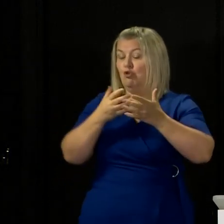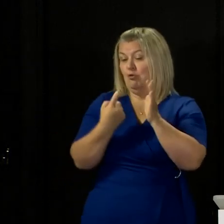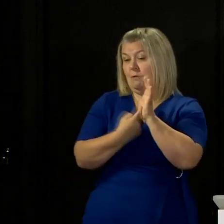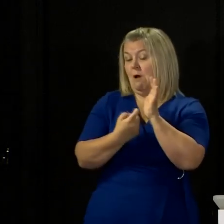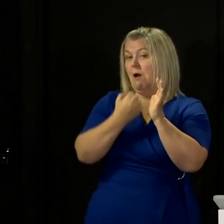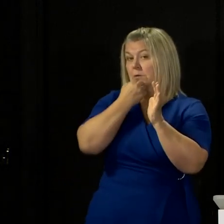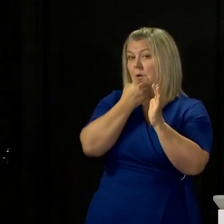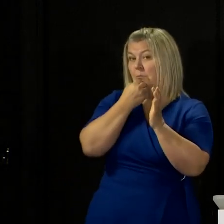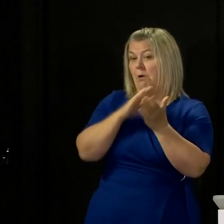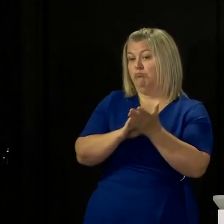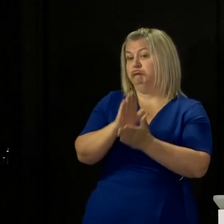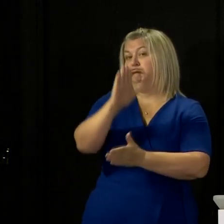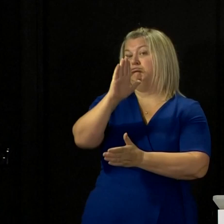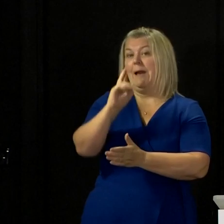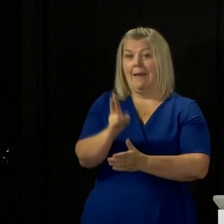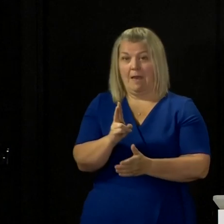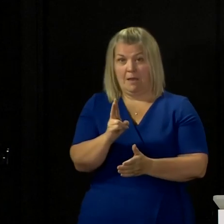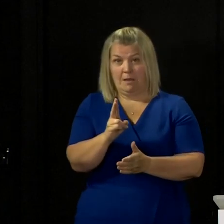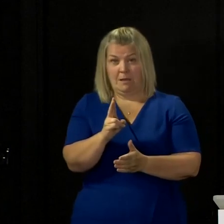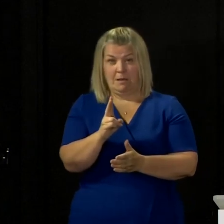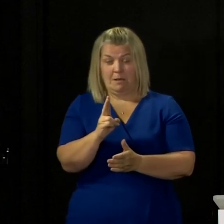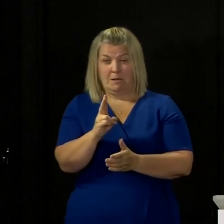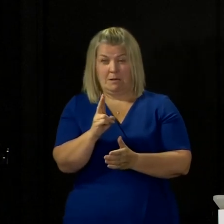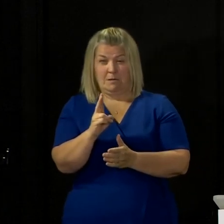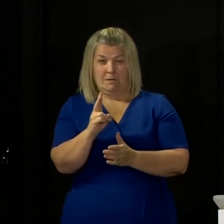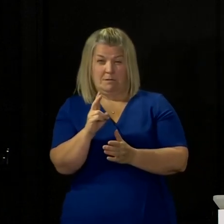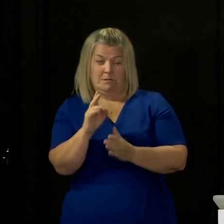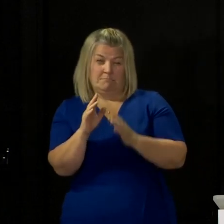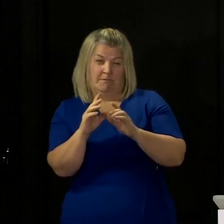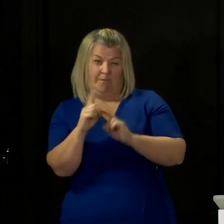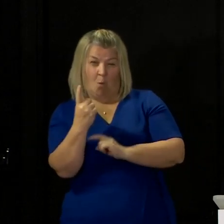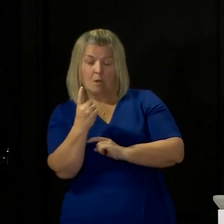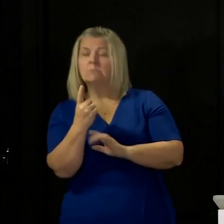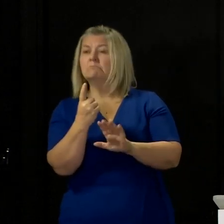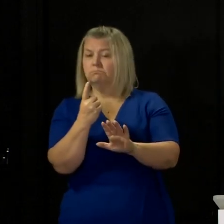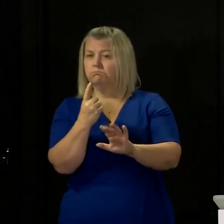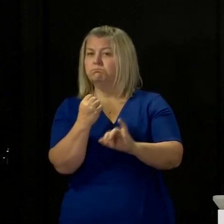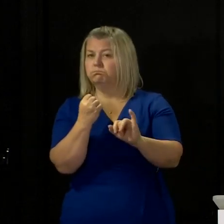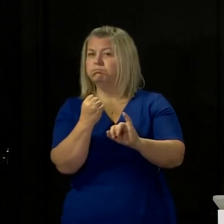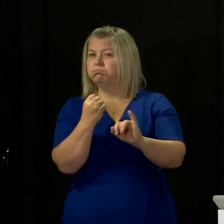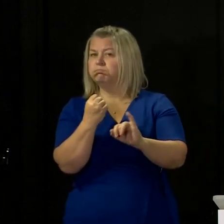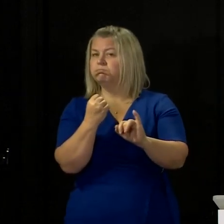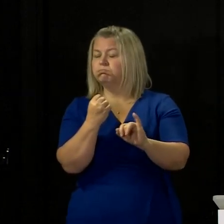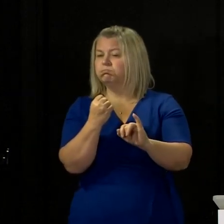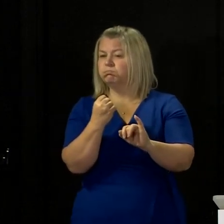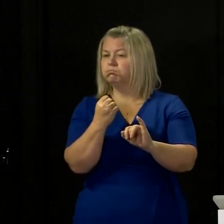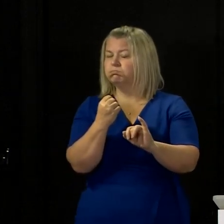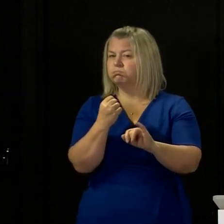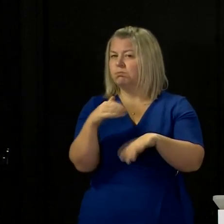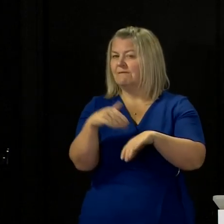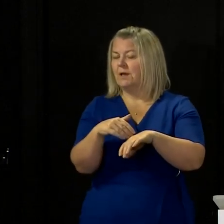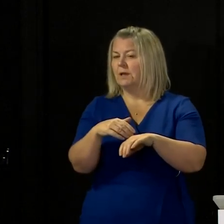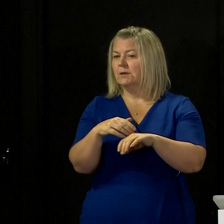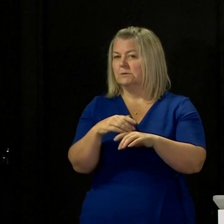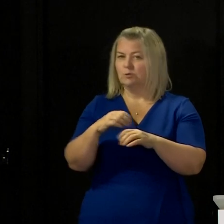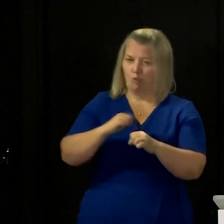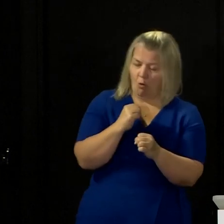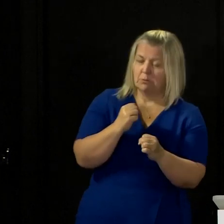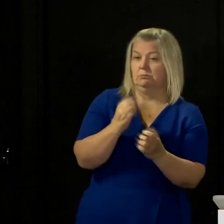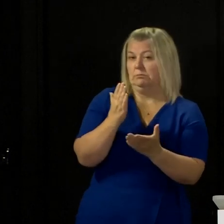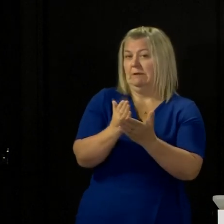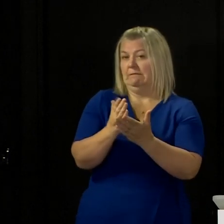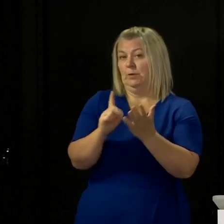to anywhere close to one in any part of the UK, that will be a concern, I think, for the whole of the UK given patterns of movement and